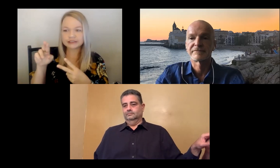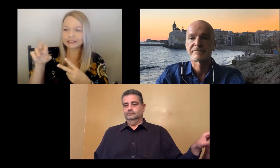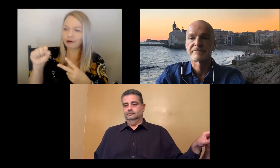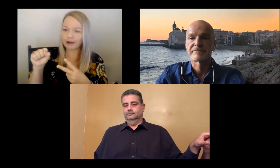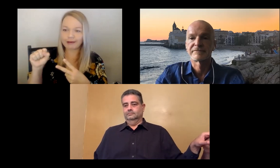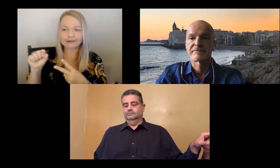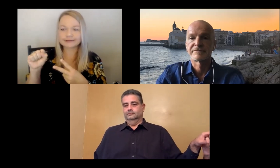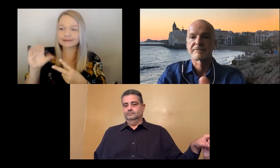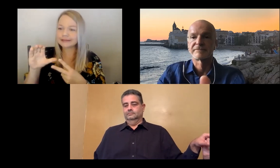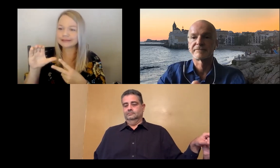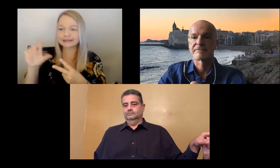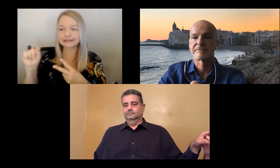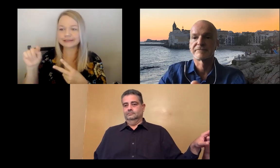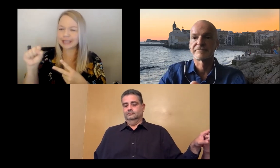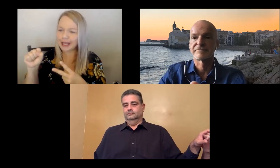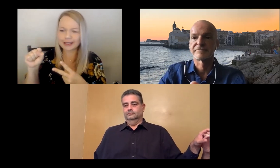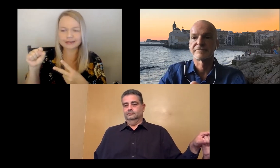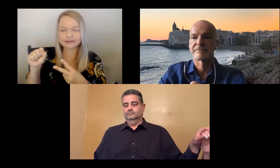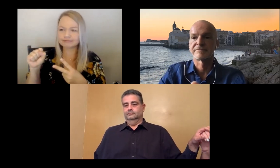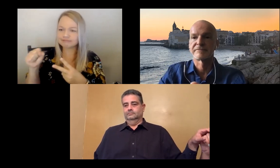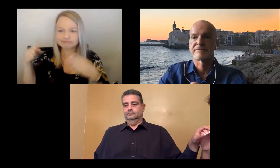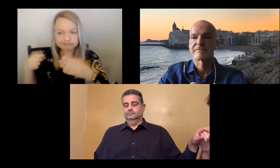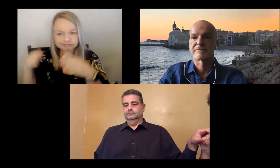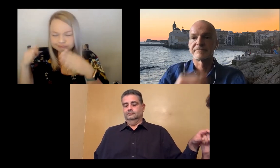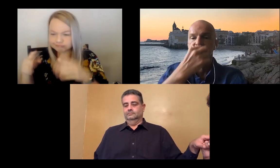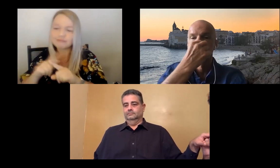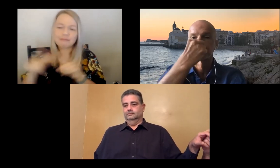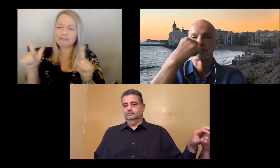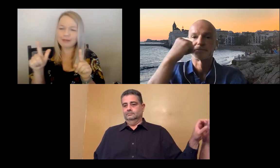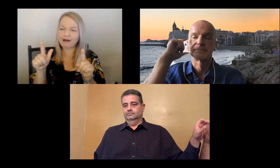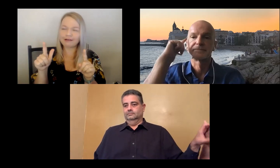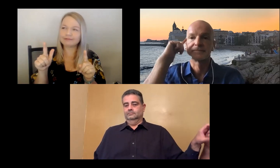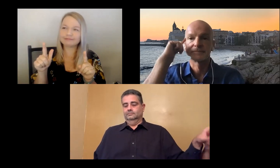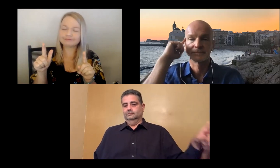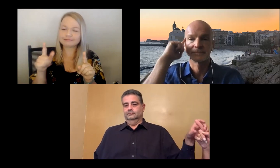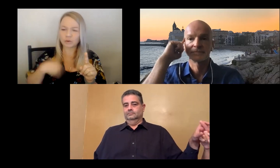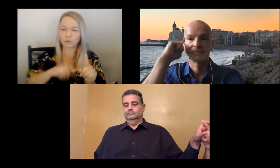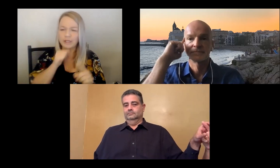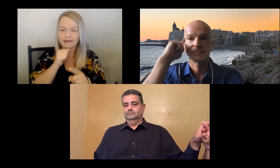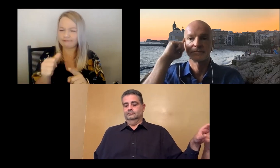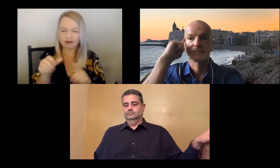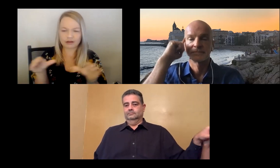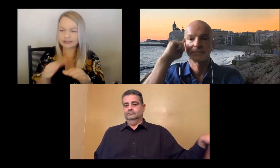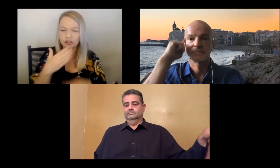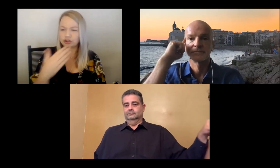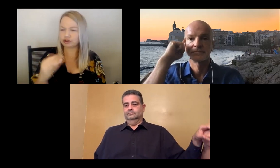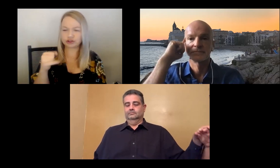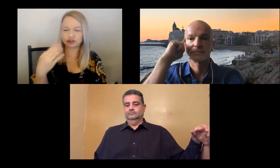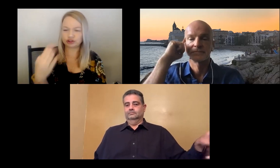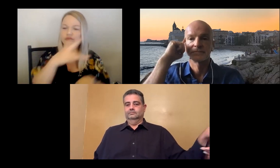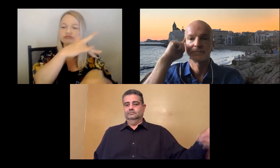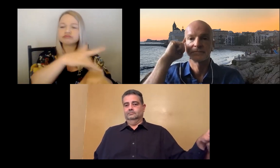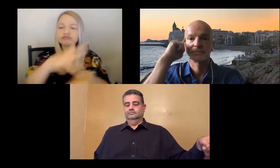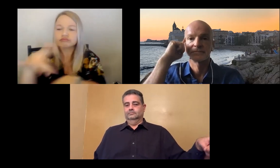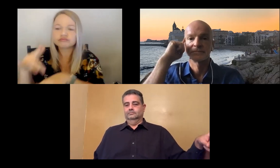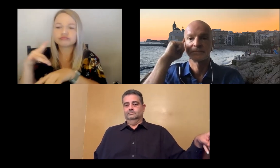NASRA's focus has been primarily on TRS and caption telephone service and we